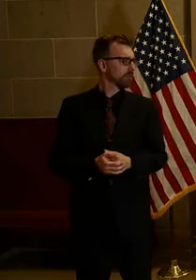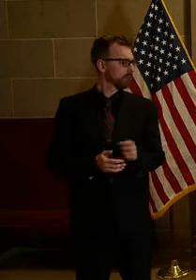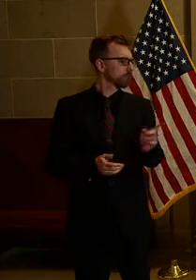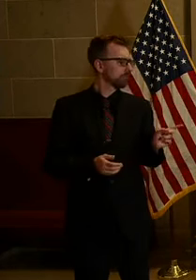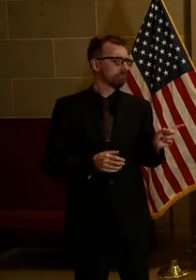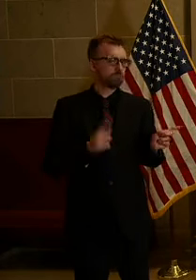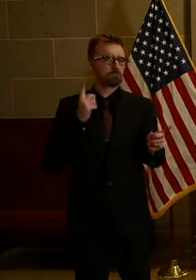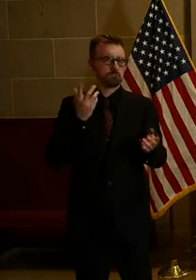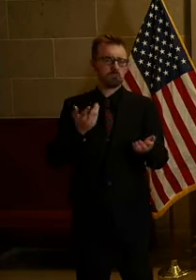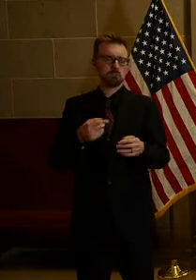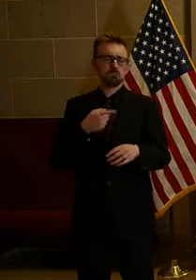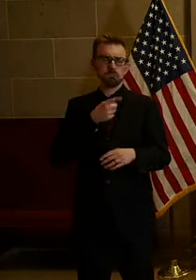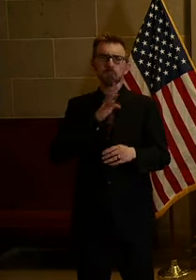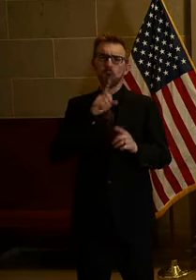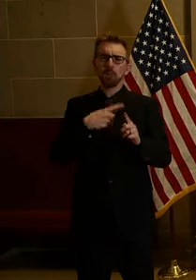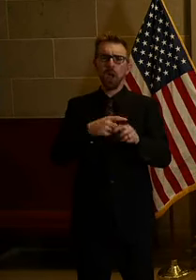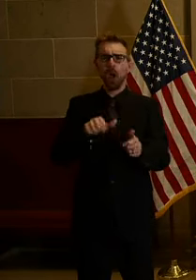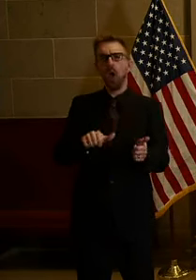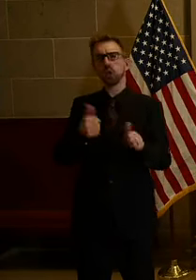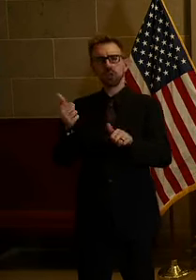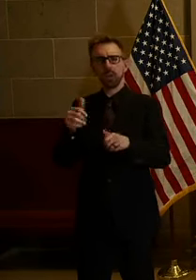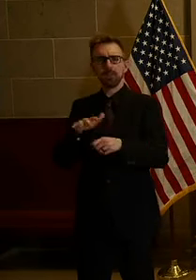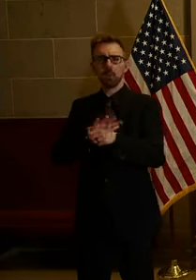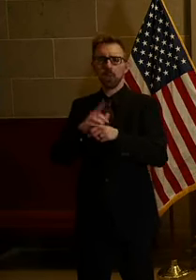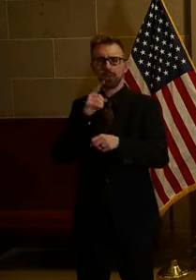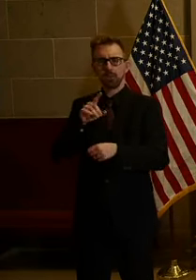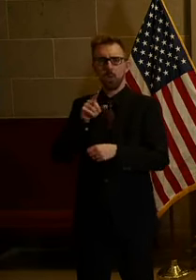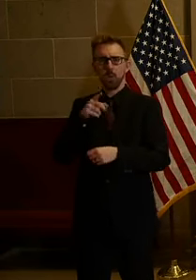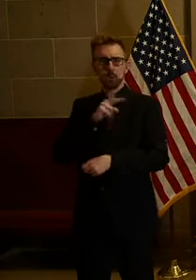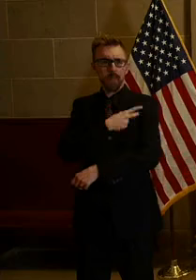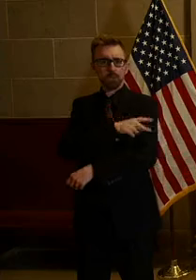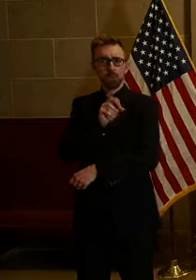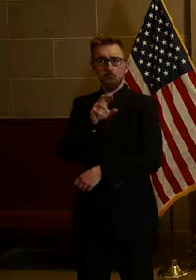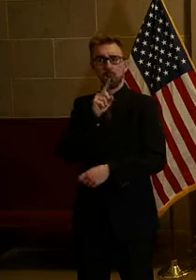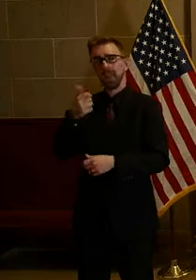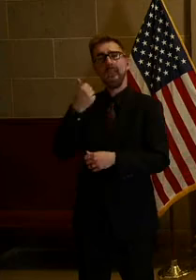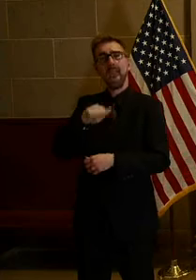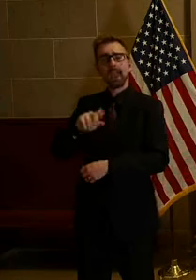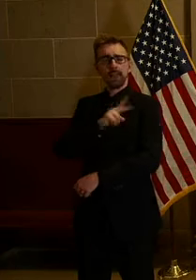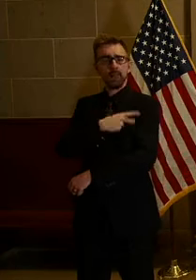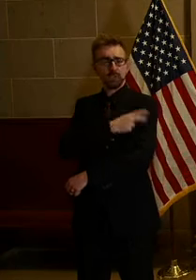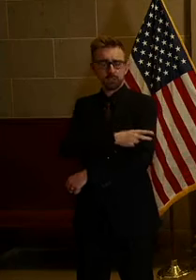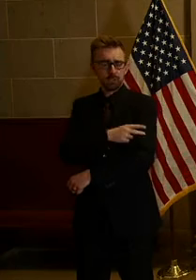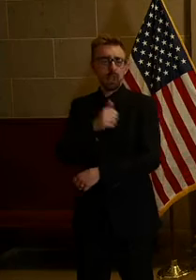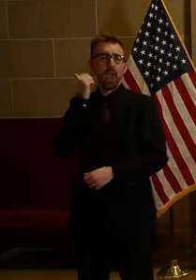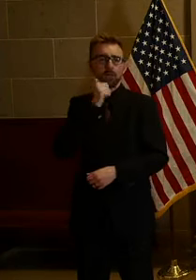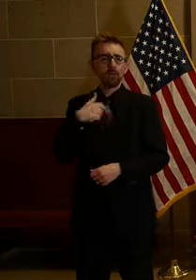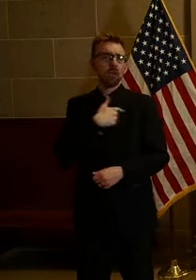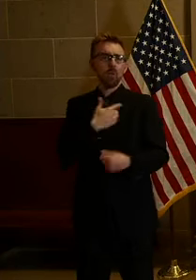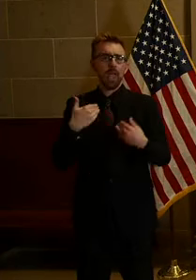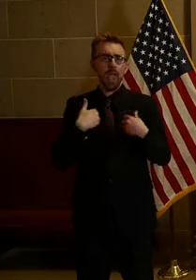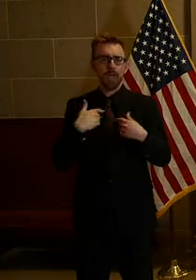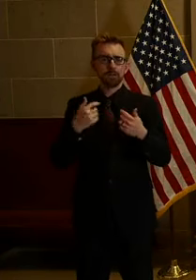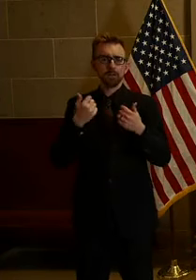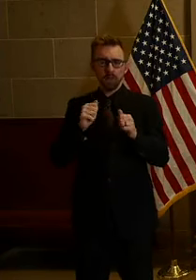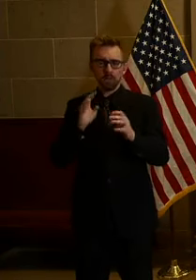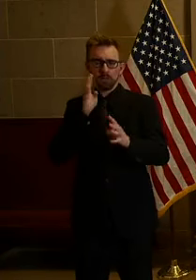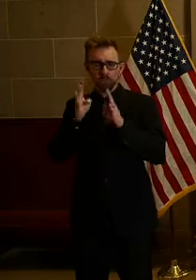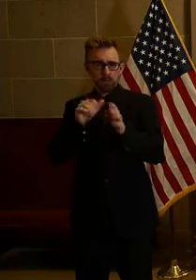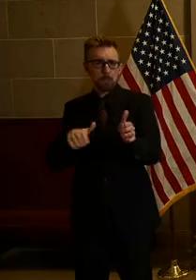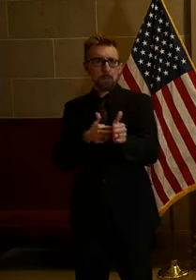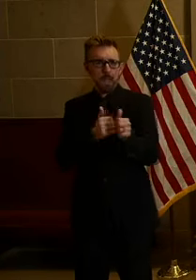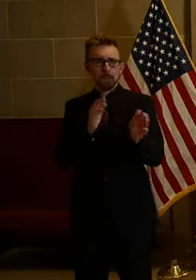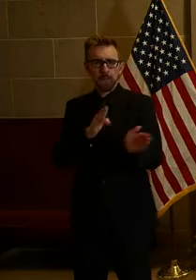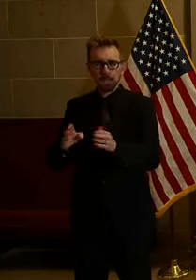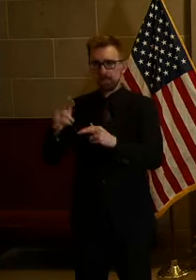alternative locations for COVID-19 patients or other patients, whatever. Every day we have a contingency plan where we're looking at buildings